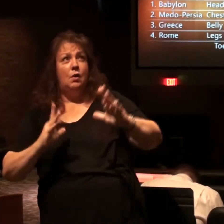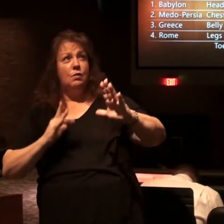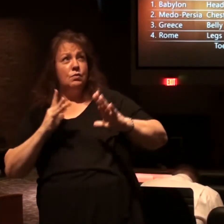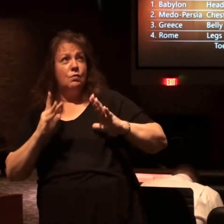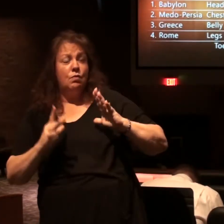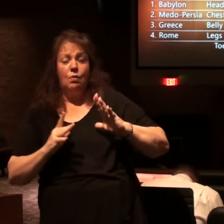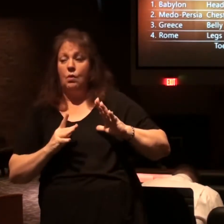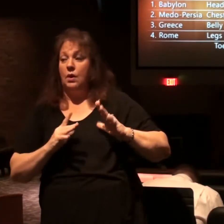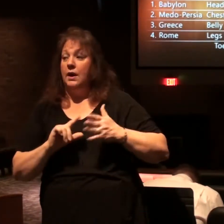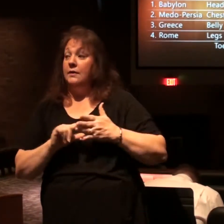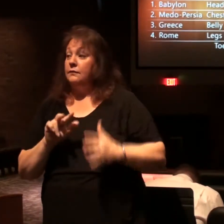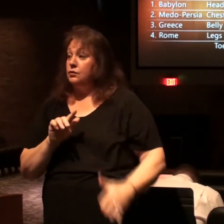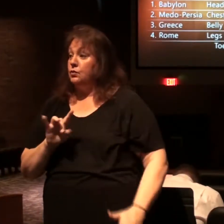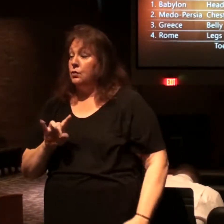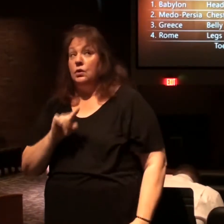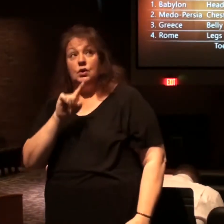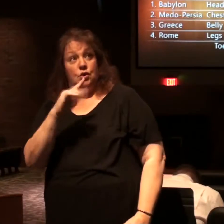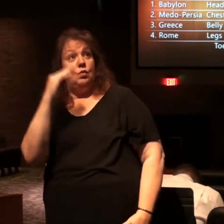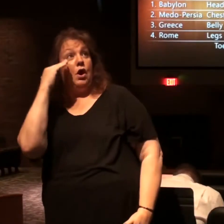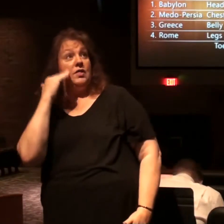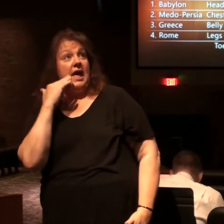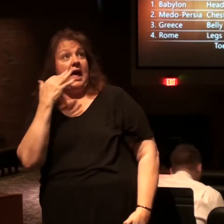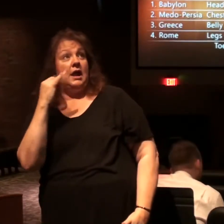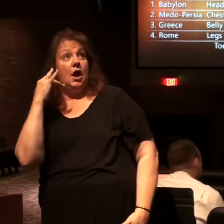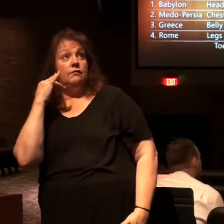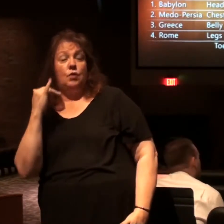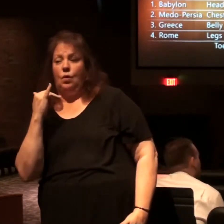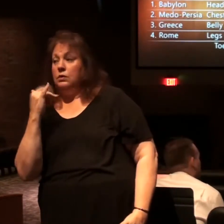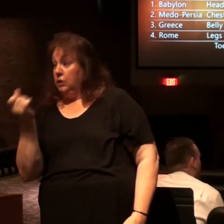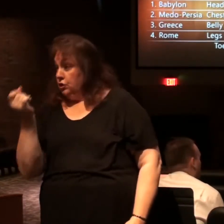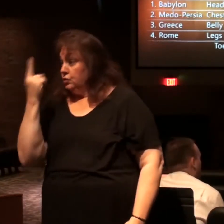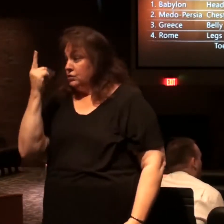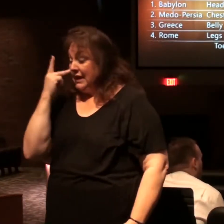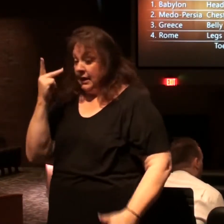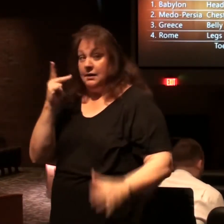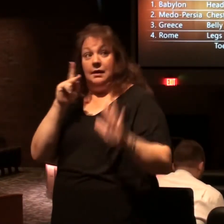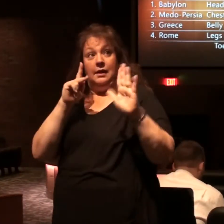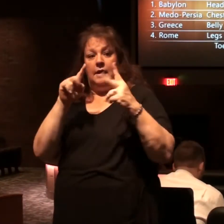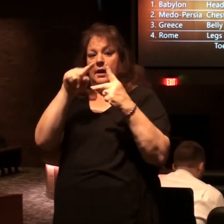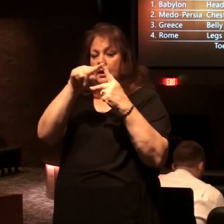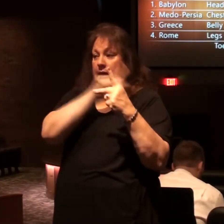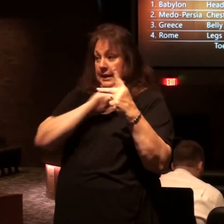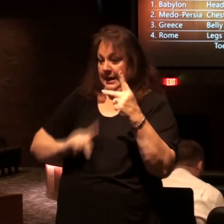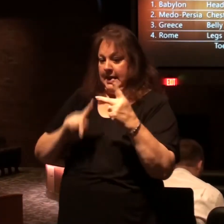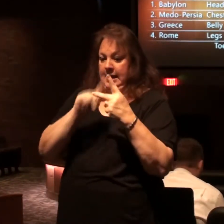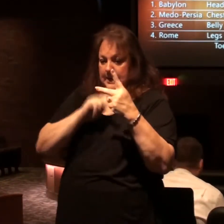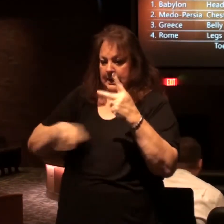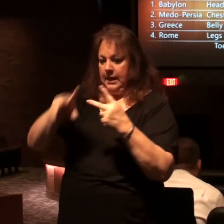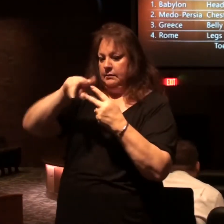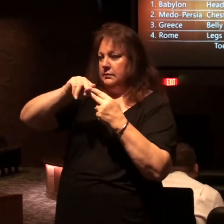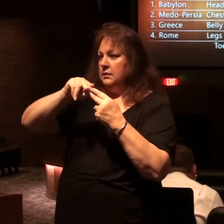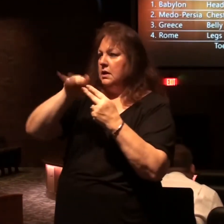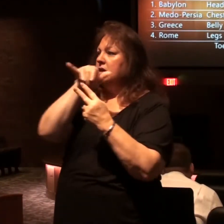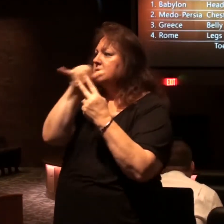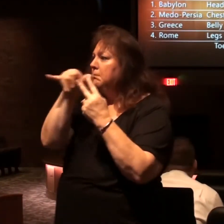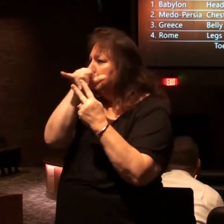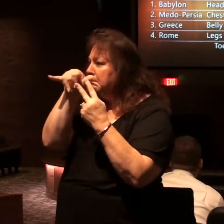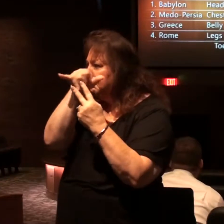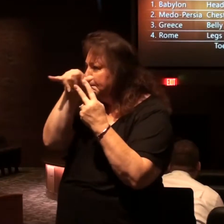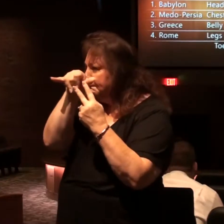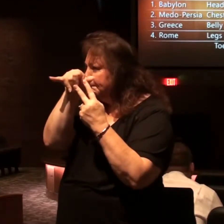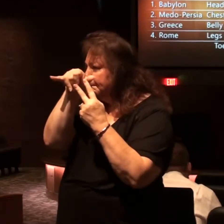the end of verse 38 you are the head of gold so you can see the empire and the king can be used interchangeably